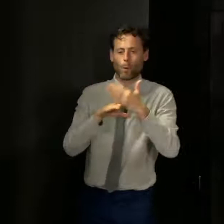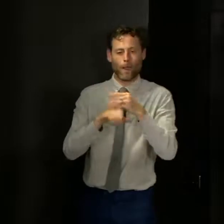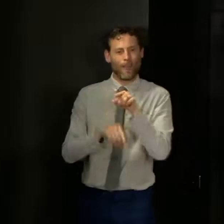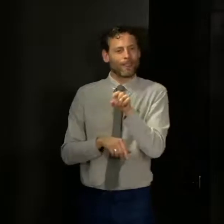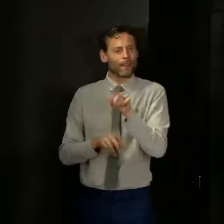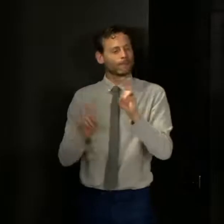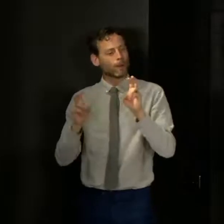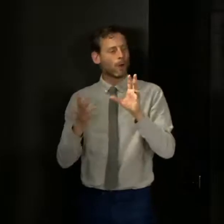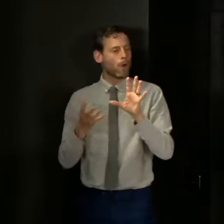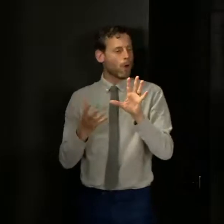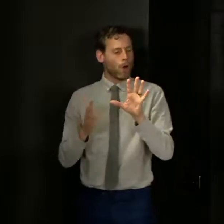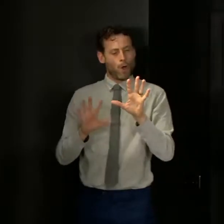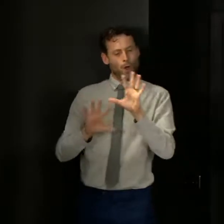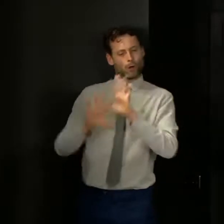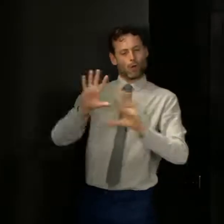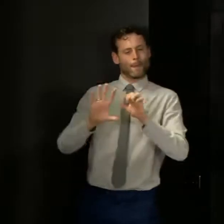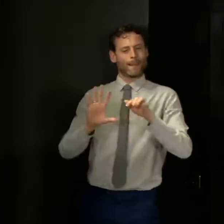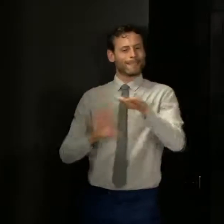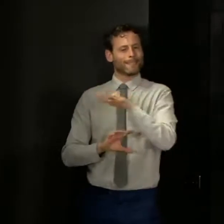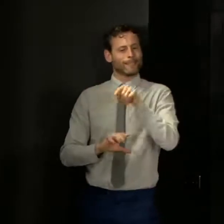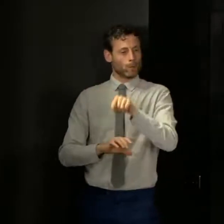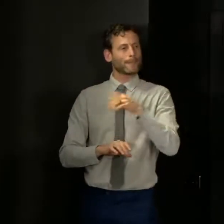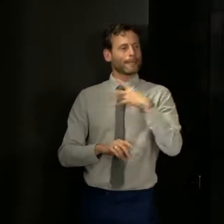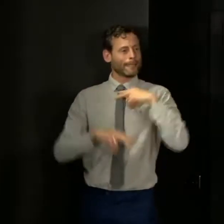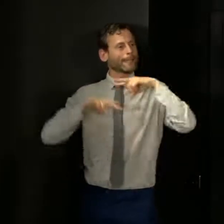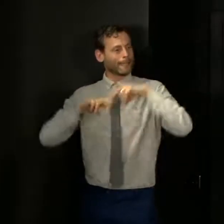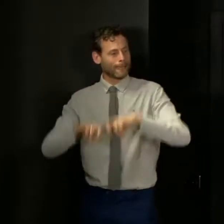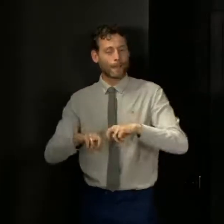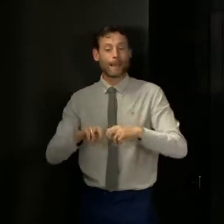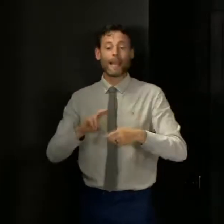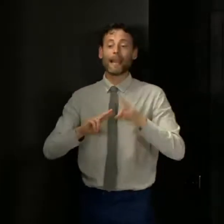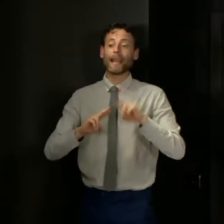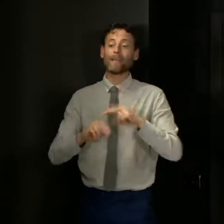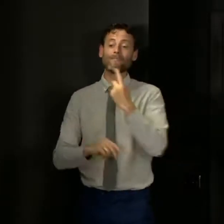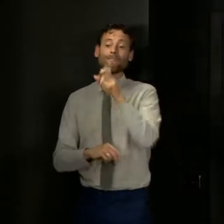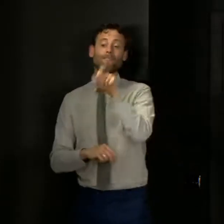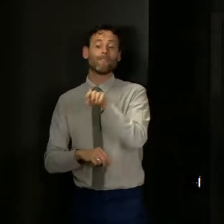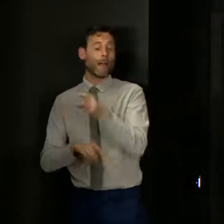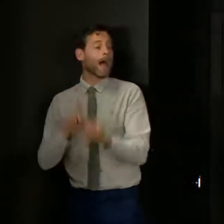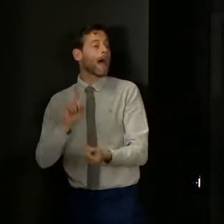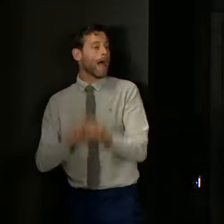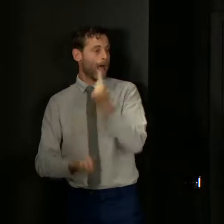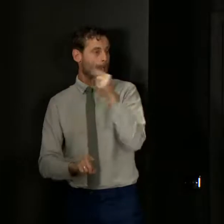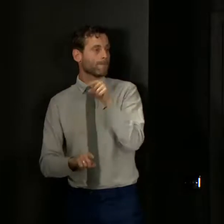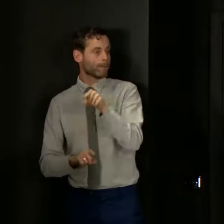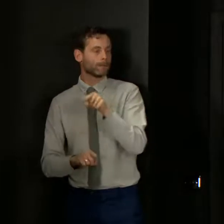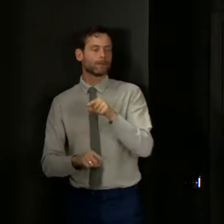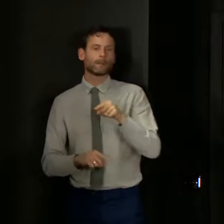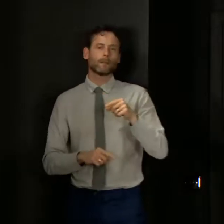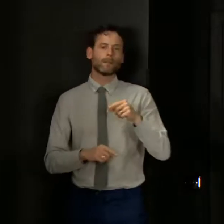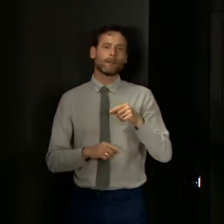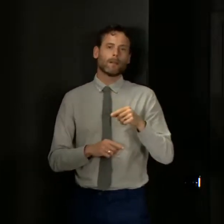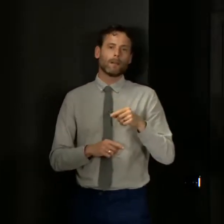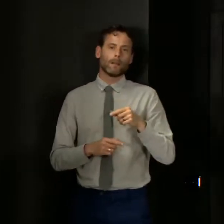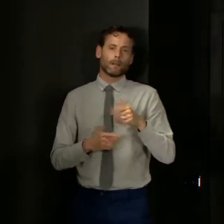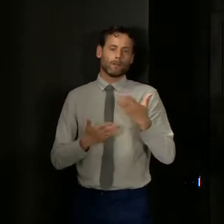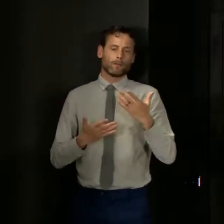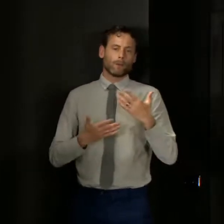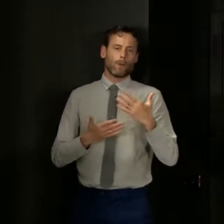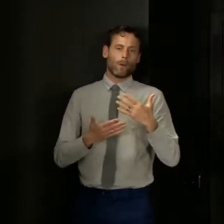investigated and the arrangements are in place where when one of those situations arises that more experienced health protection